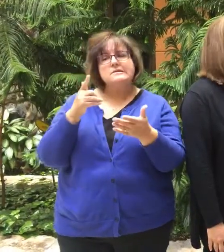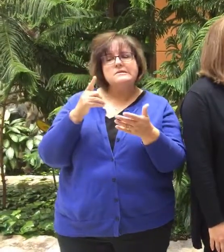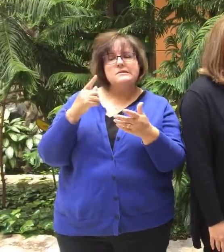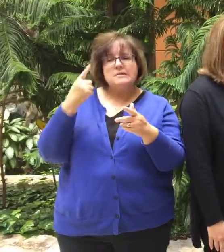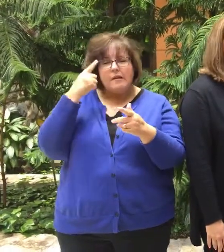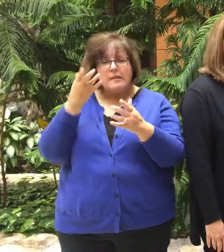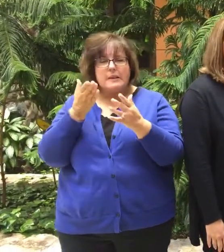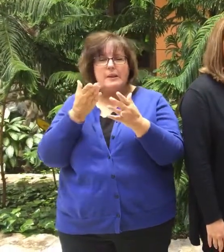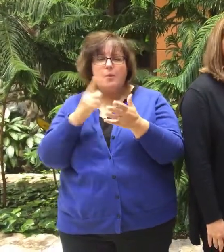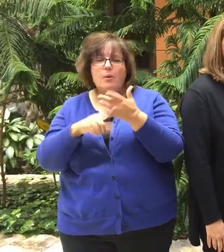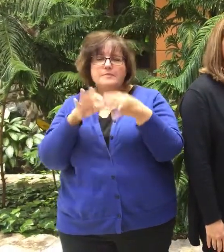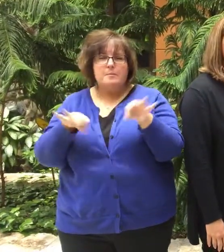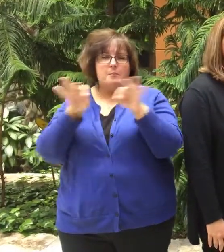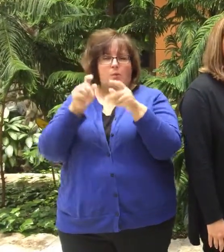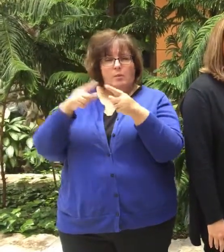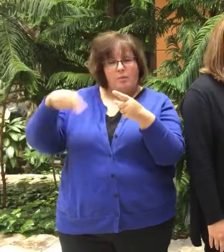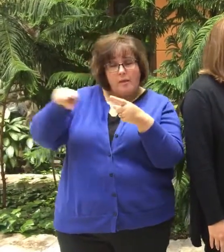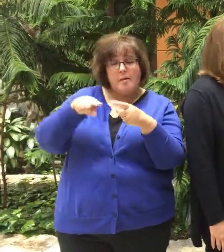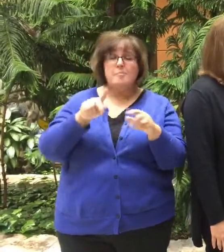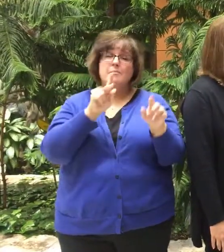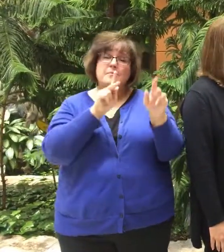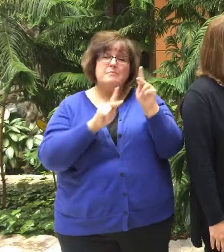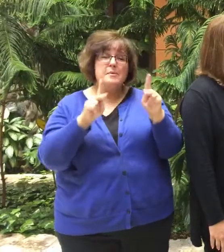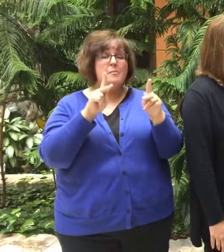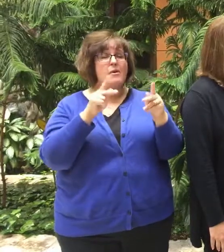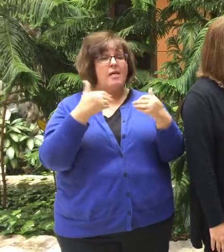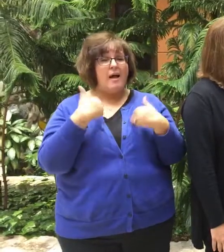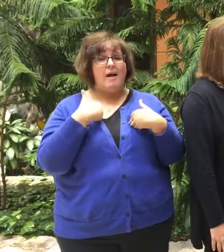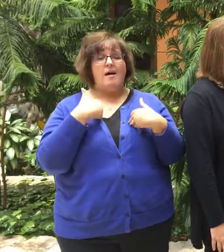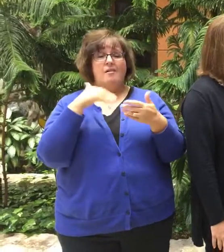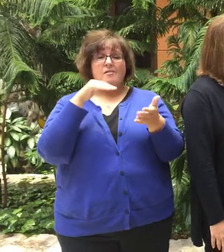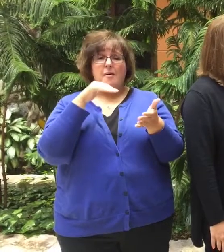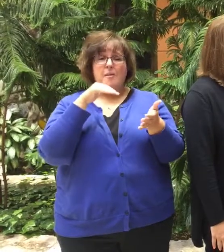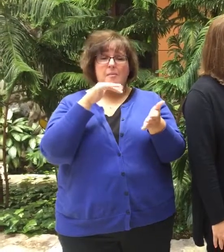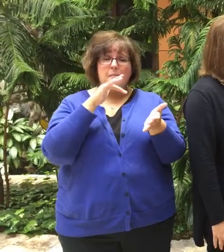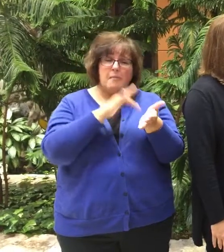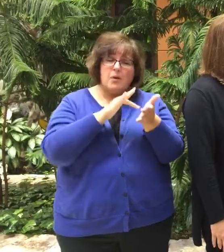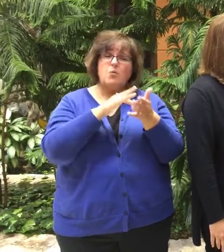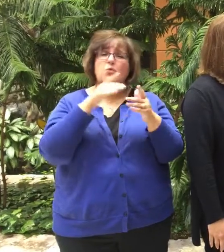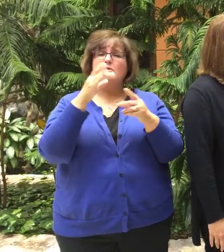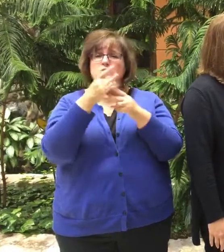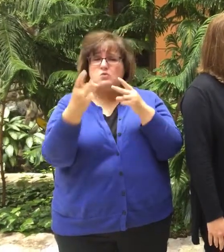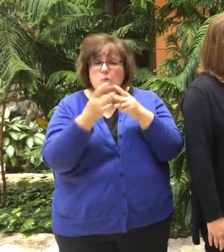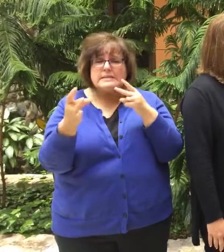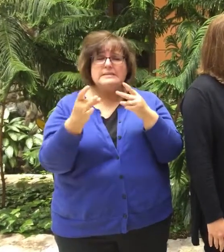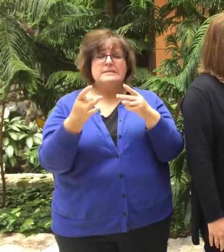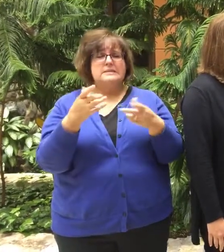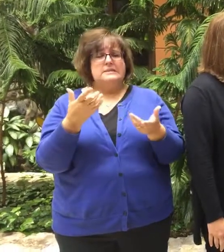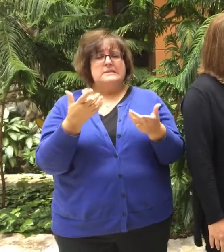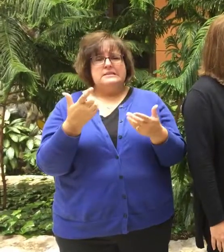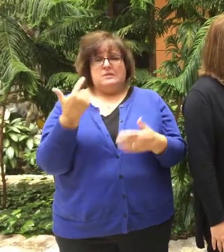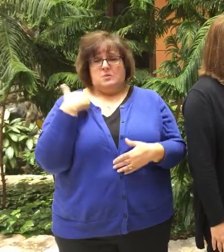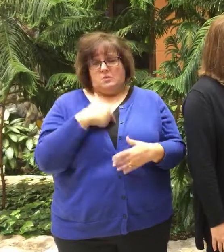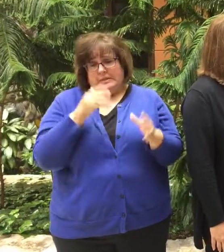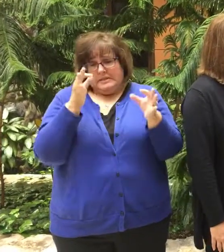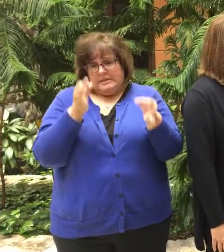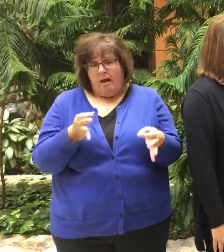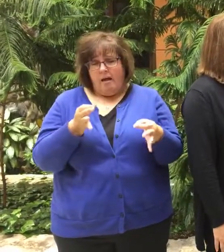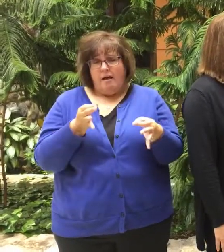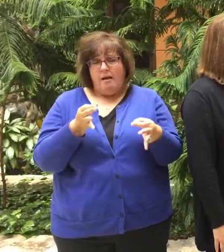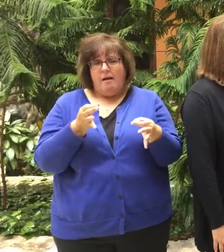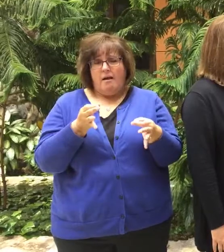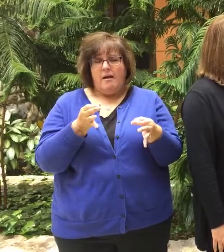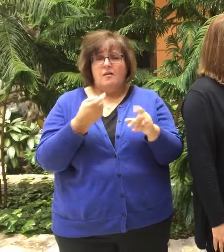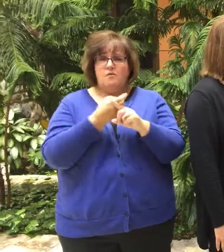to them. Okay. When people make decisions, when they're faced with medical choices, many times we make those decisions based